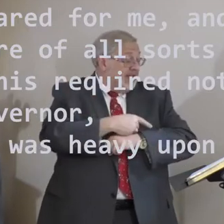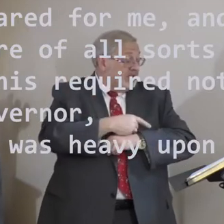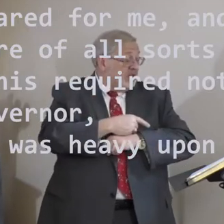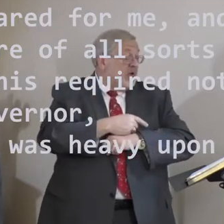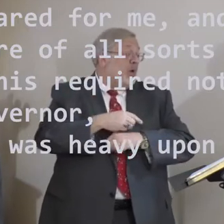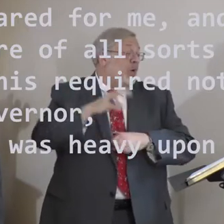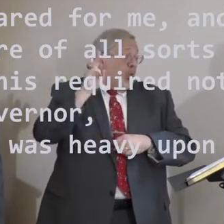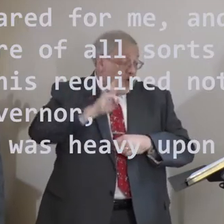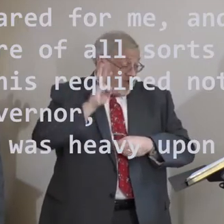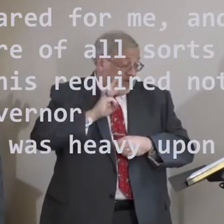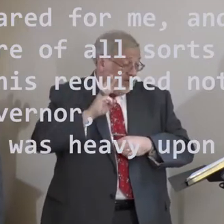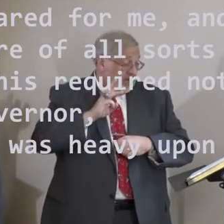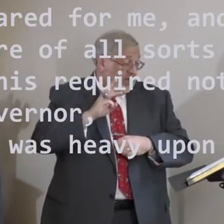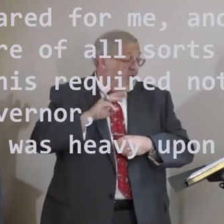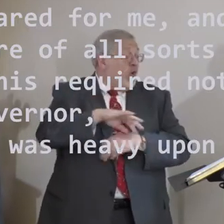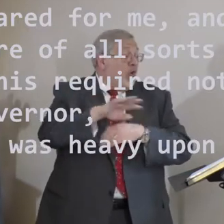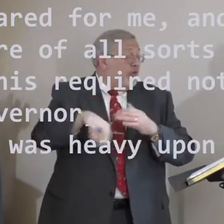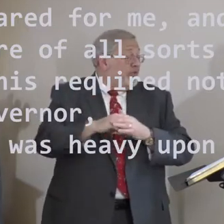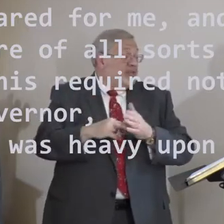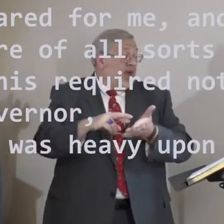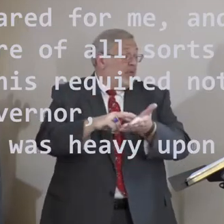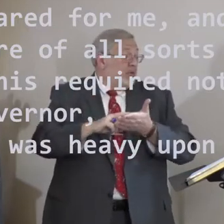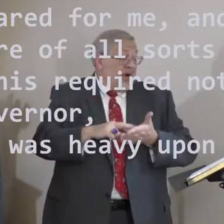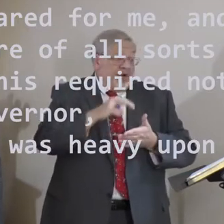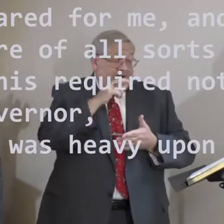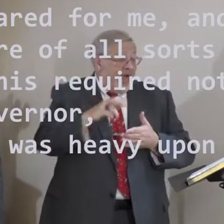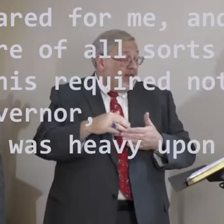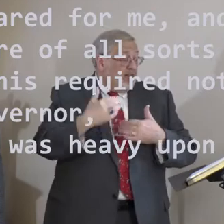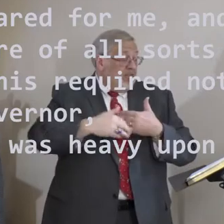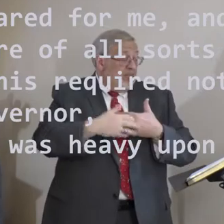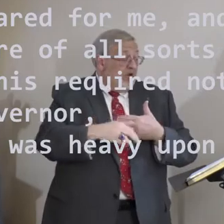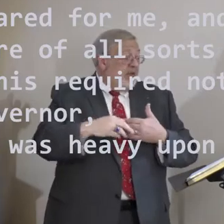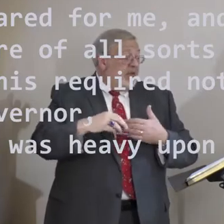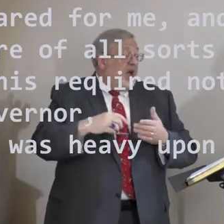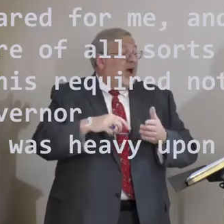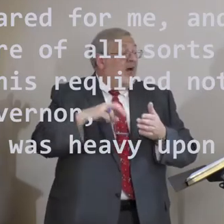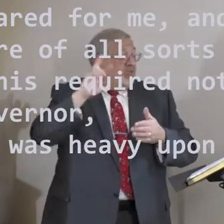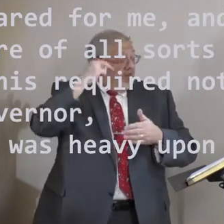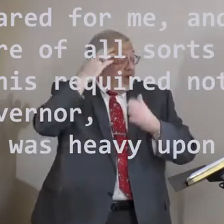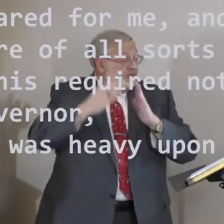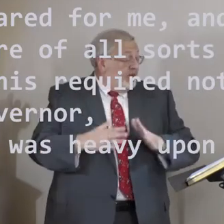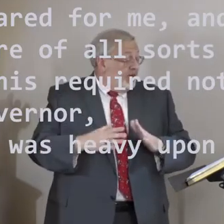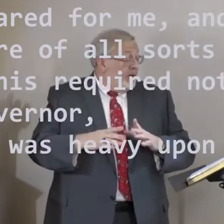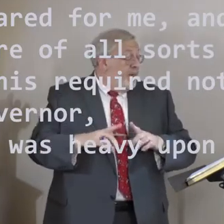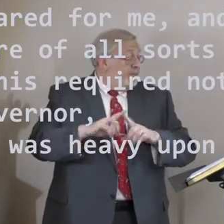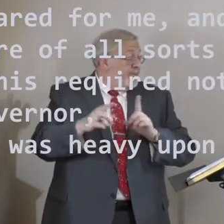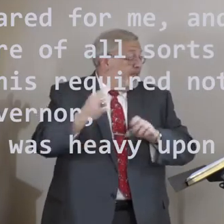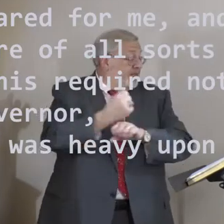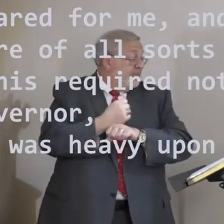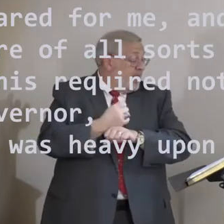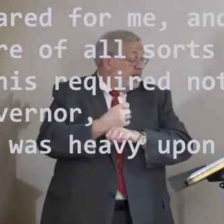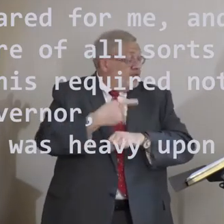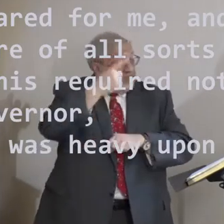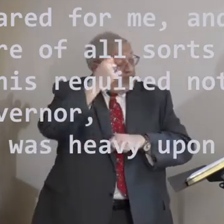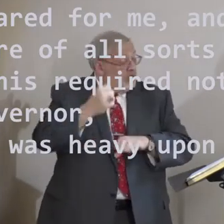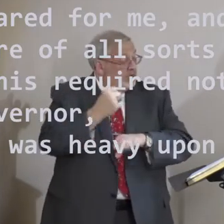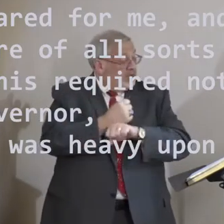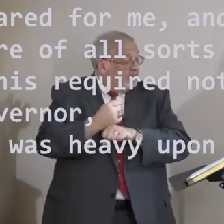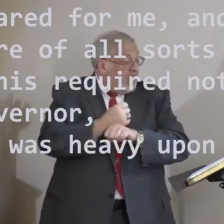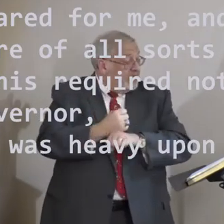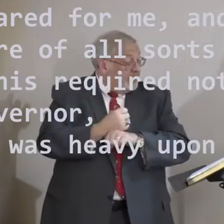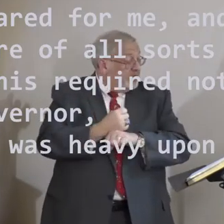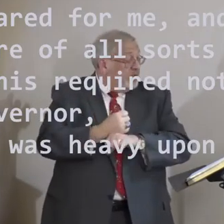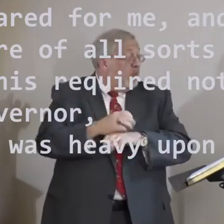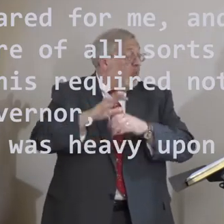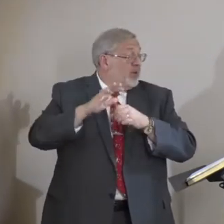wine. Yet for all this required not I the bread of the governor, but the bondage, because the bondage was heavy upon